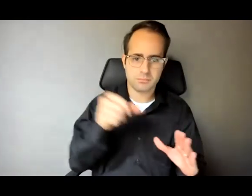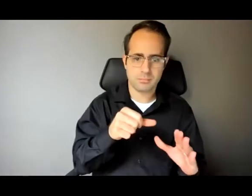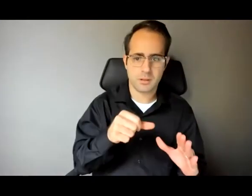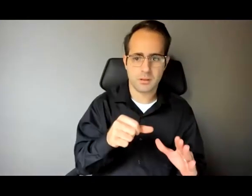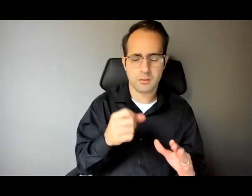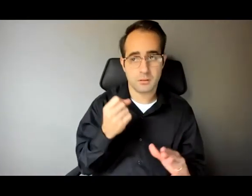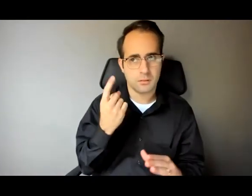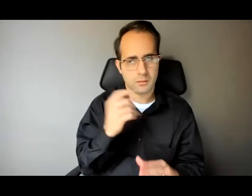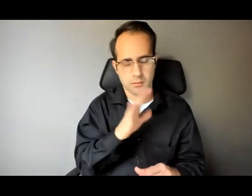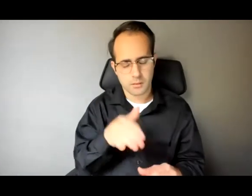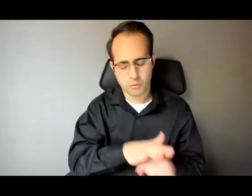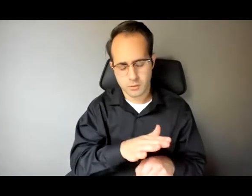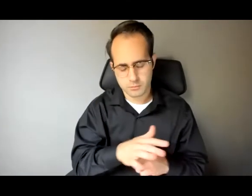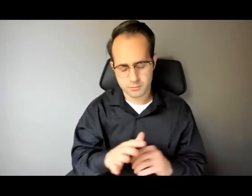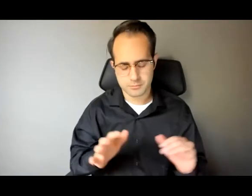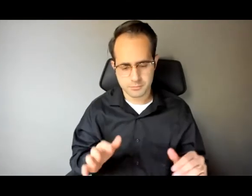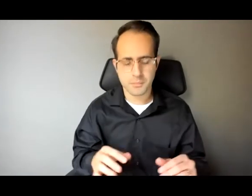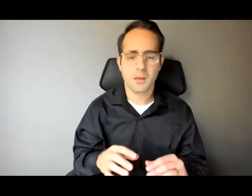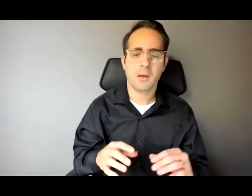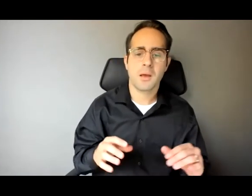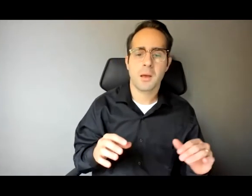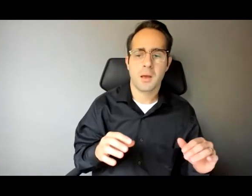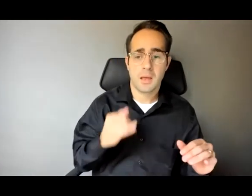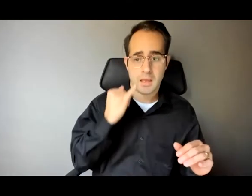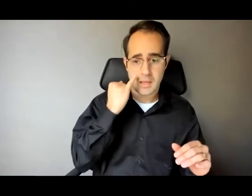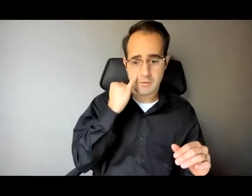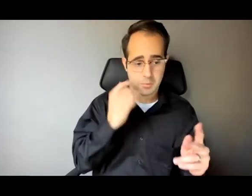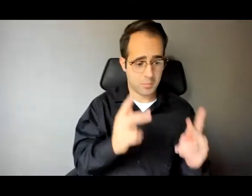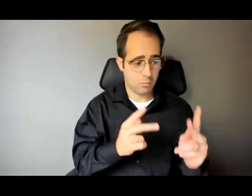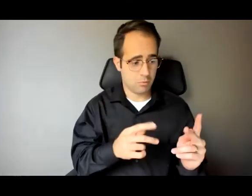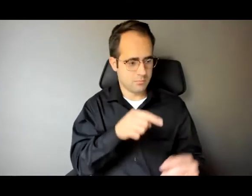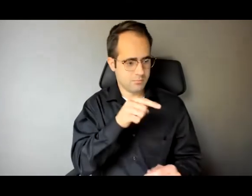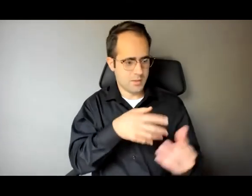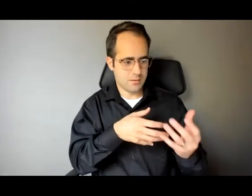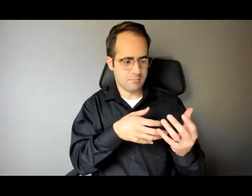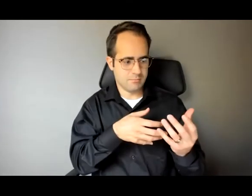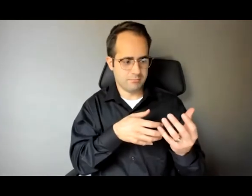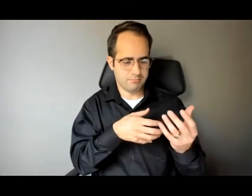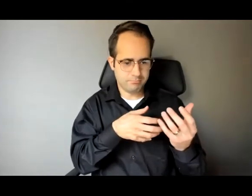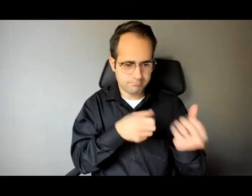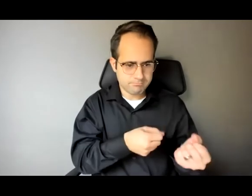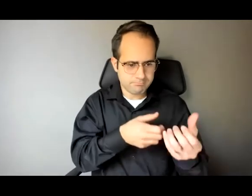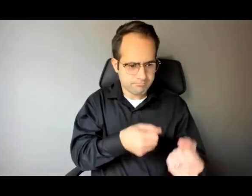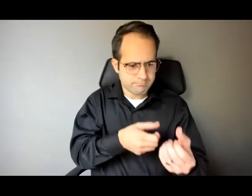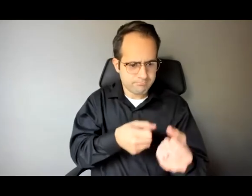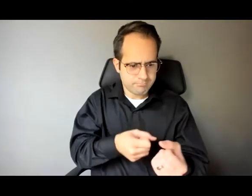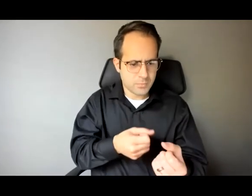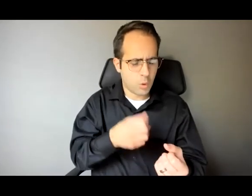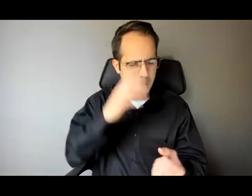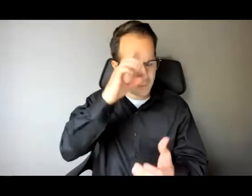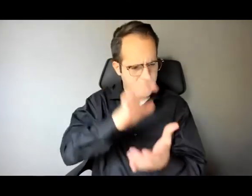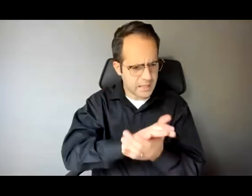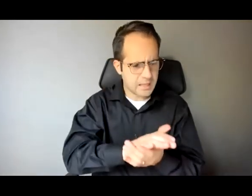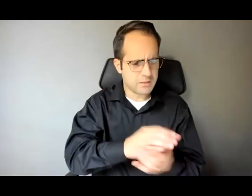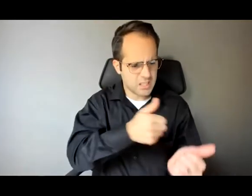enough to believe in the value of every single person in that community and to